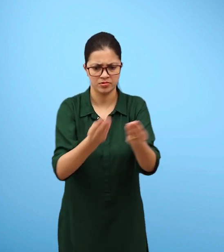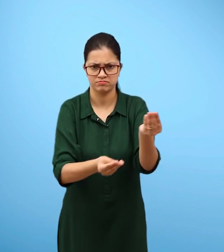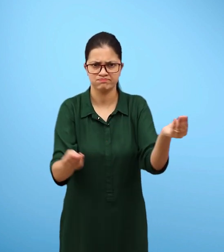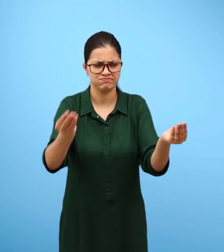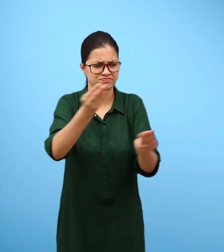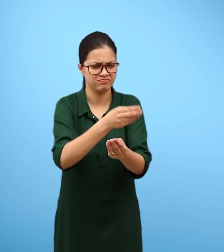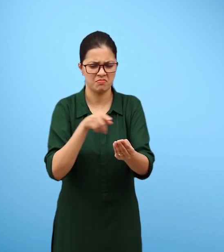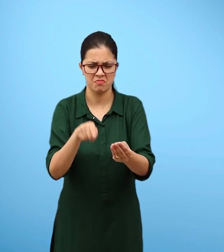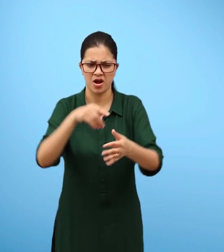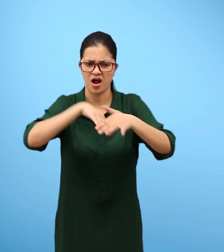10.